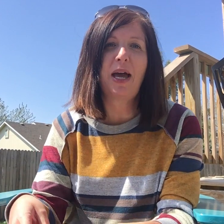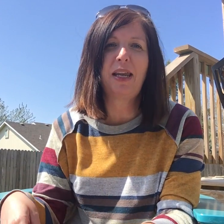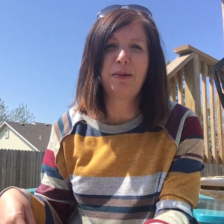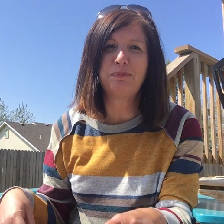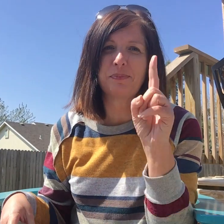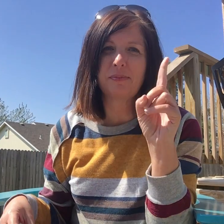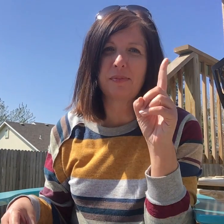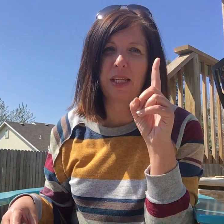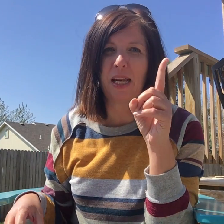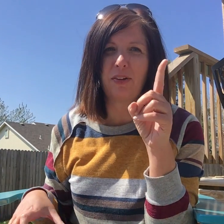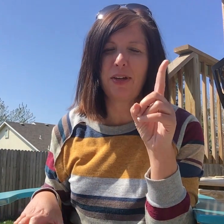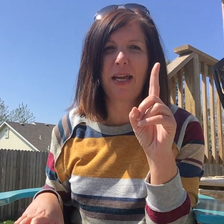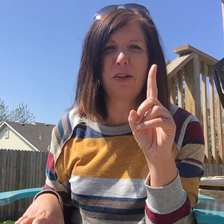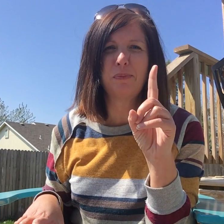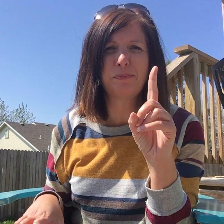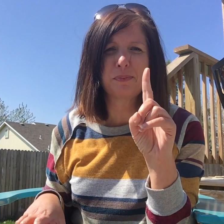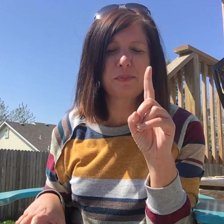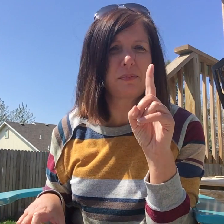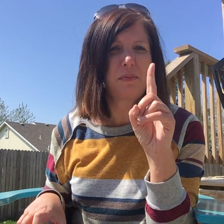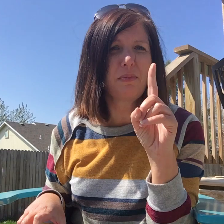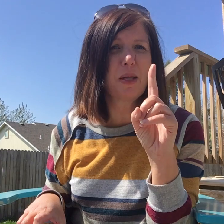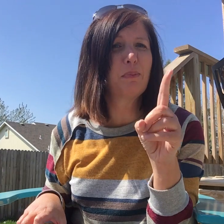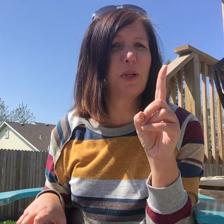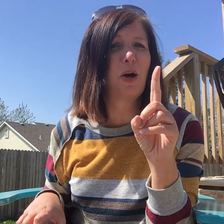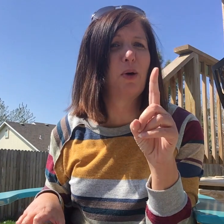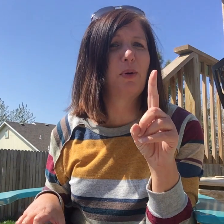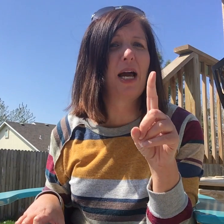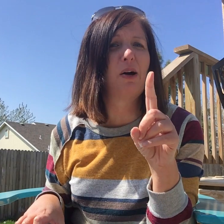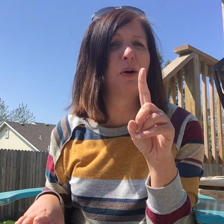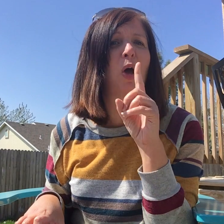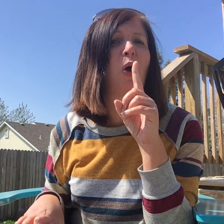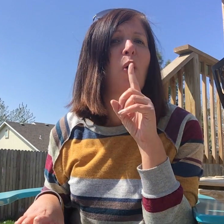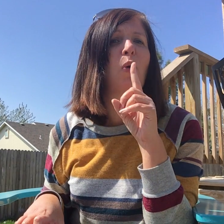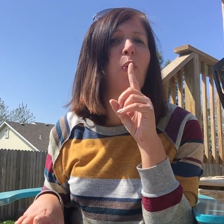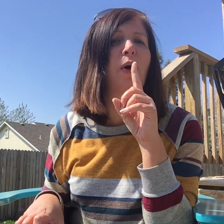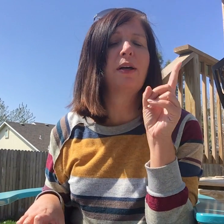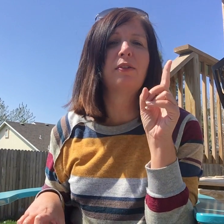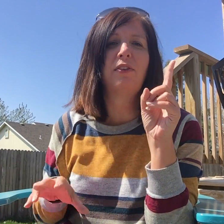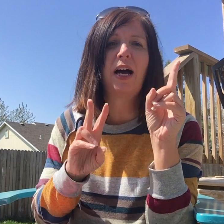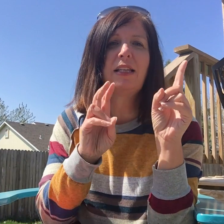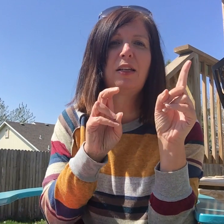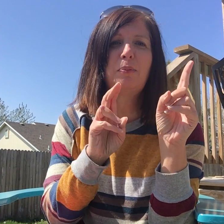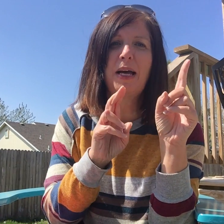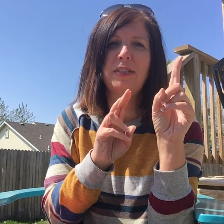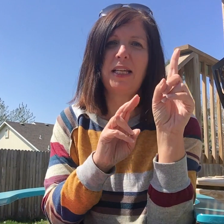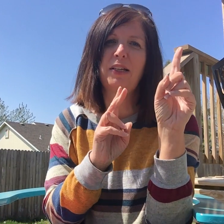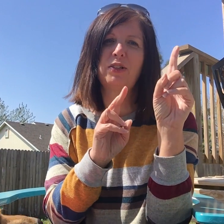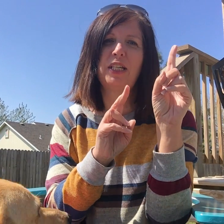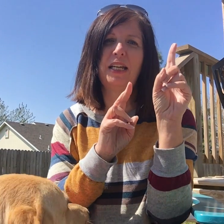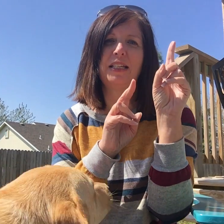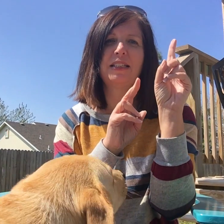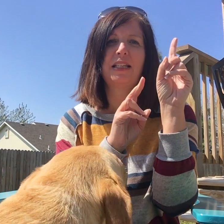ready get out your candle blow it out my little Mousy here she is